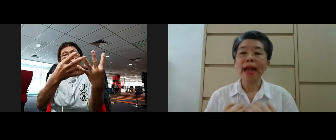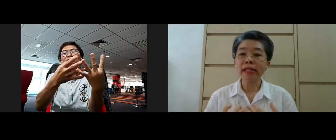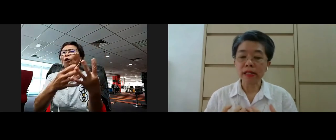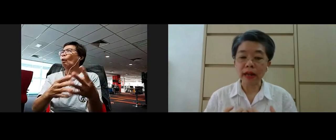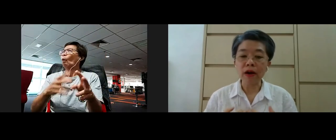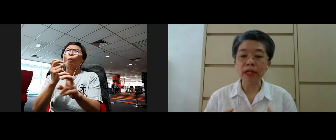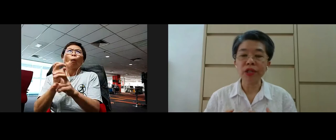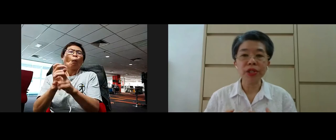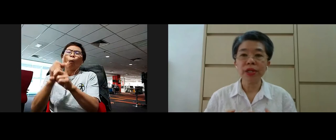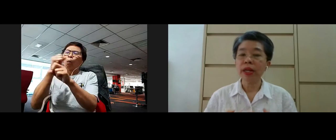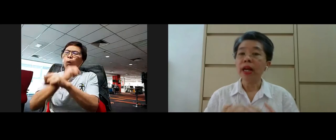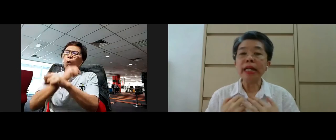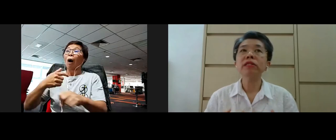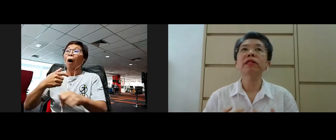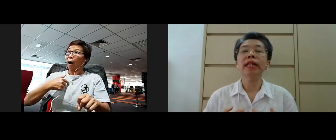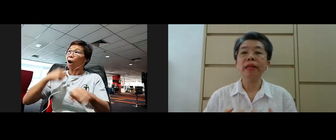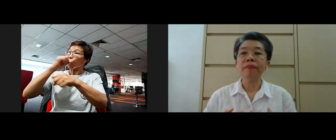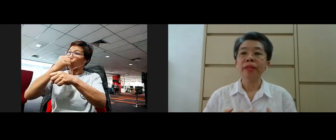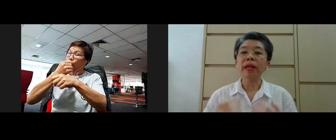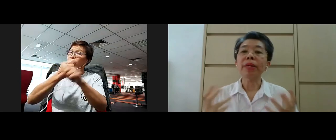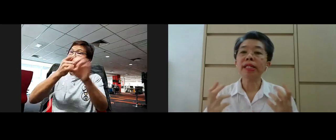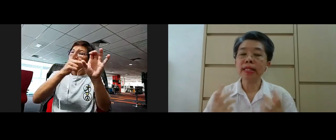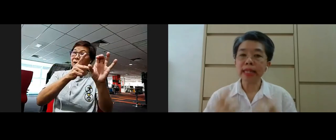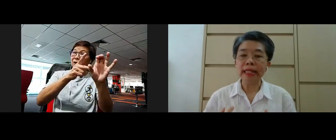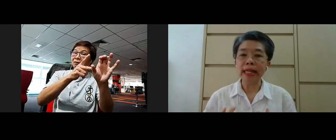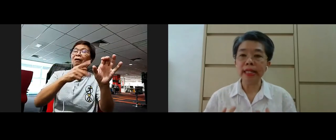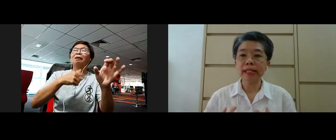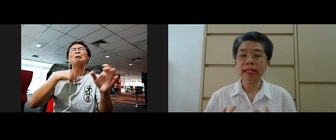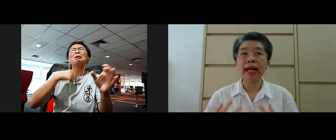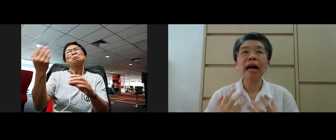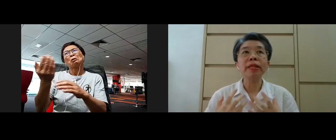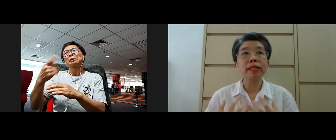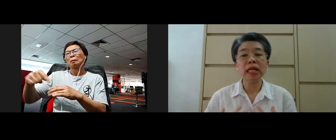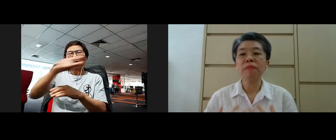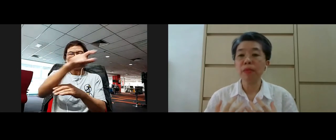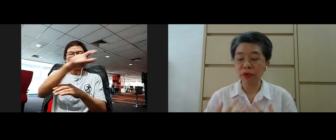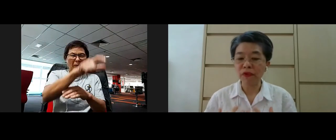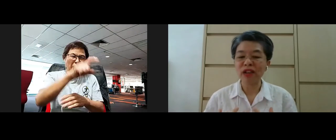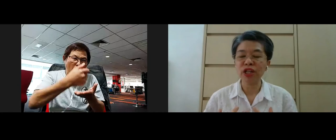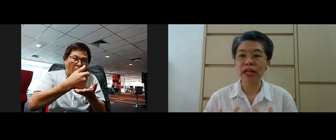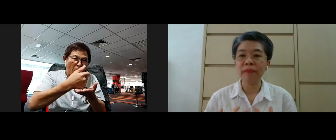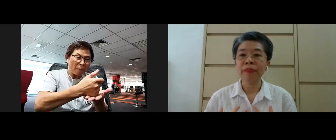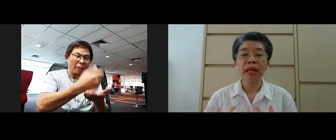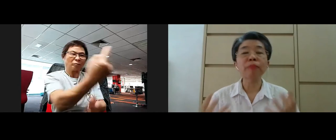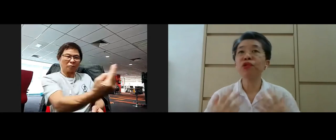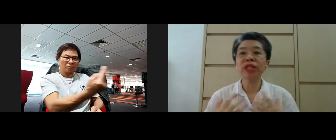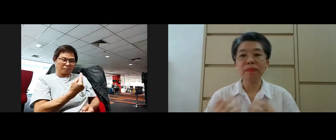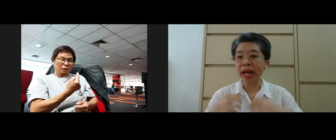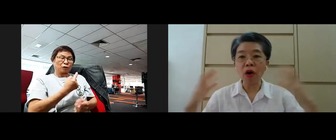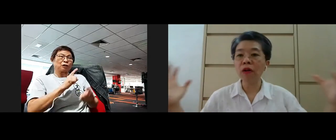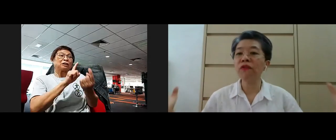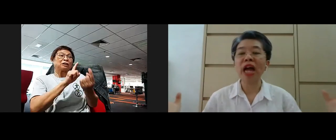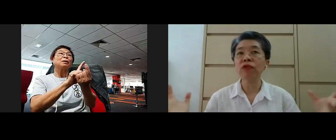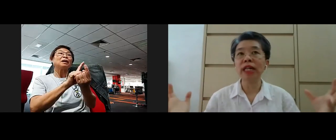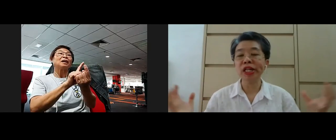as a psychologist literally the person in needs that come and see me professionally I'm sure